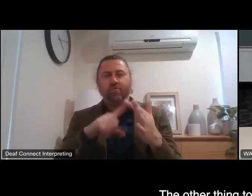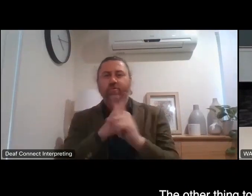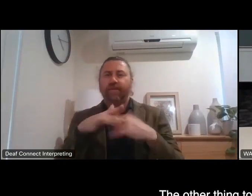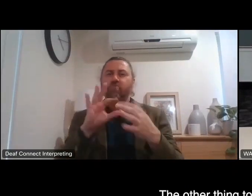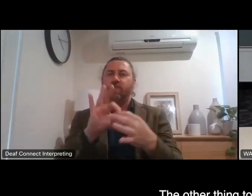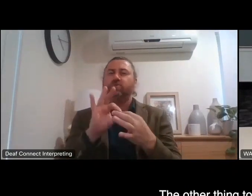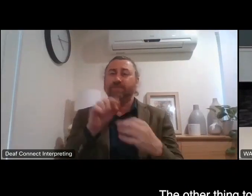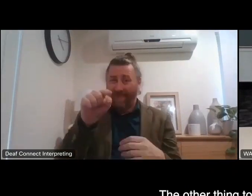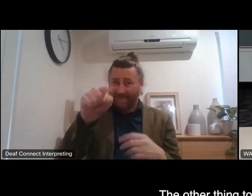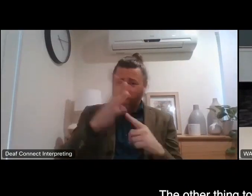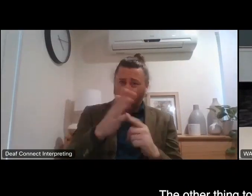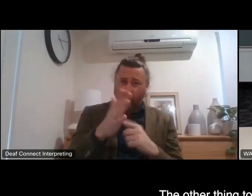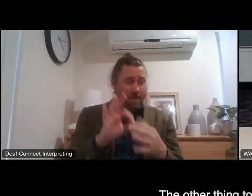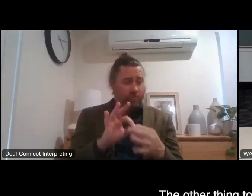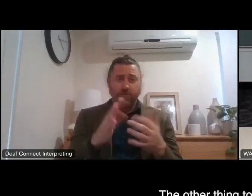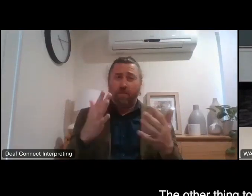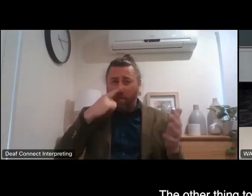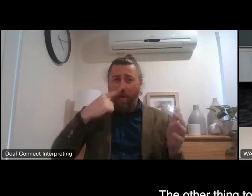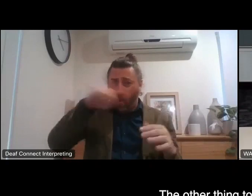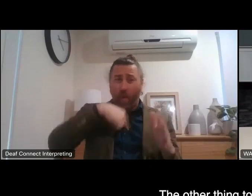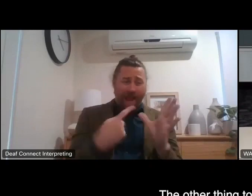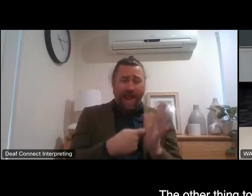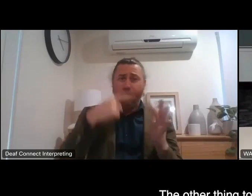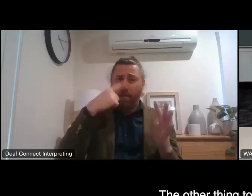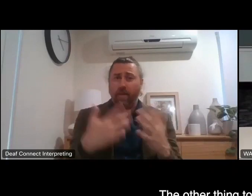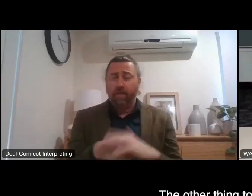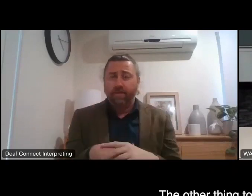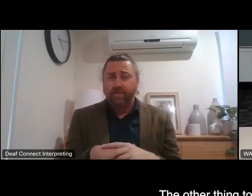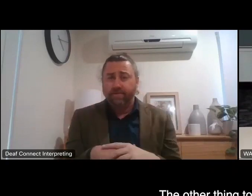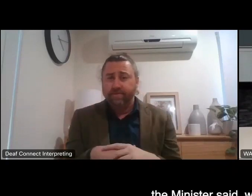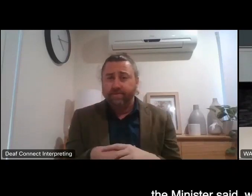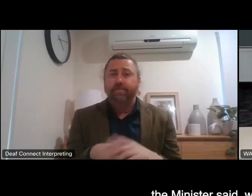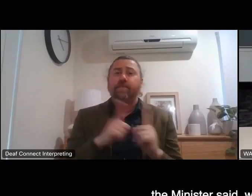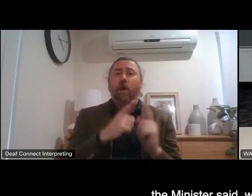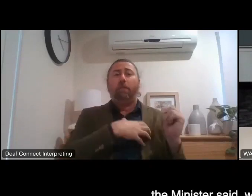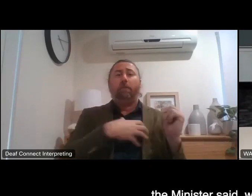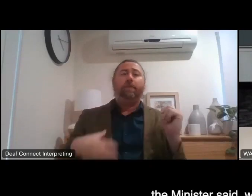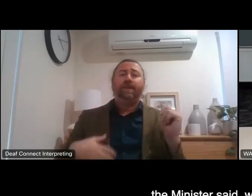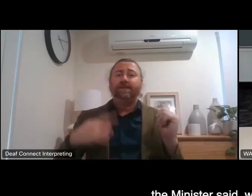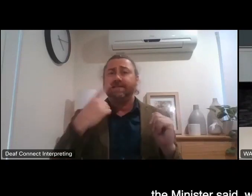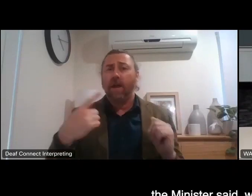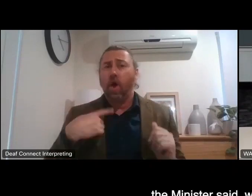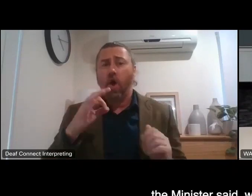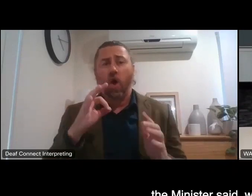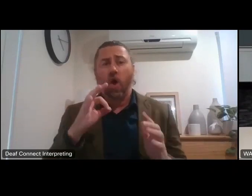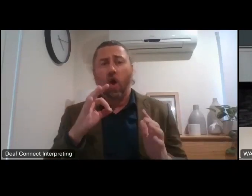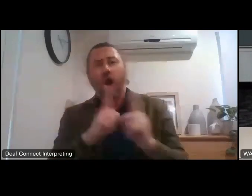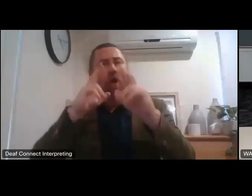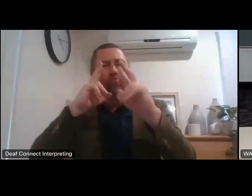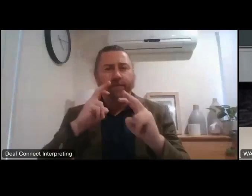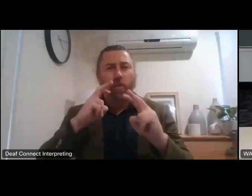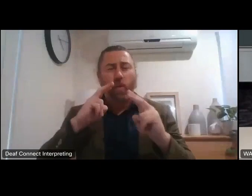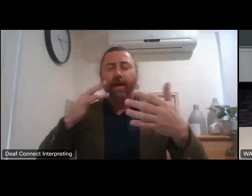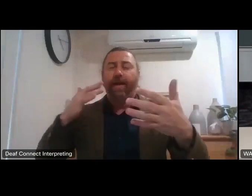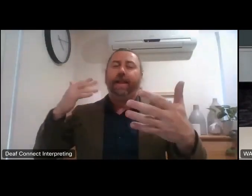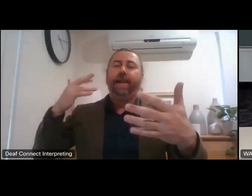the other thing too though is that we're not going to wait you know as the minister said we're not going to do this review like other reviews so we're not going to